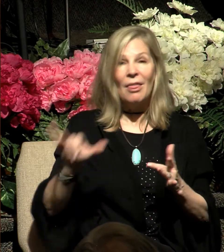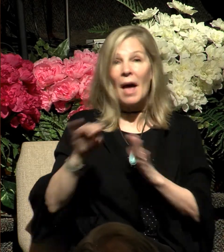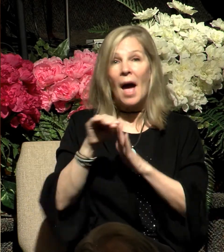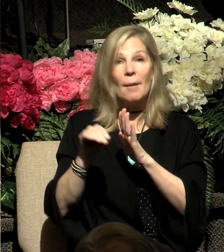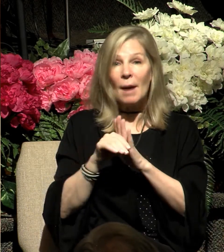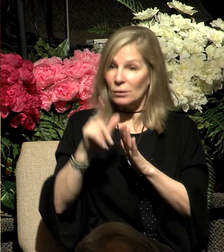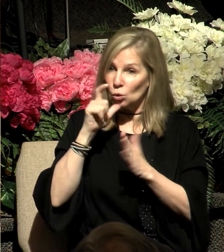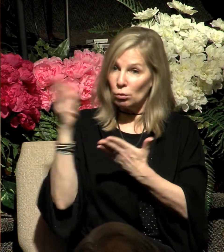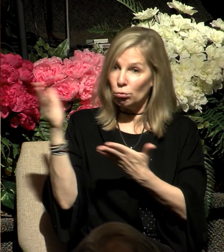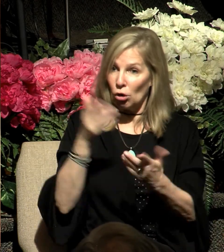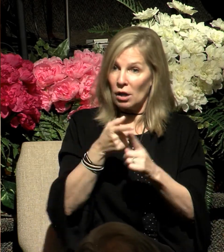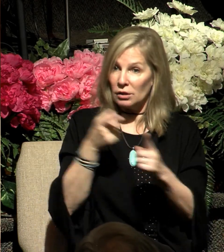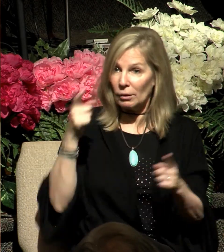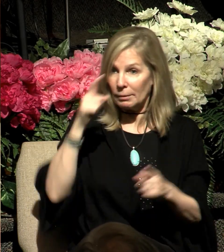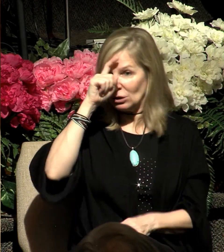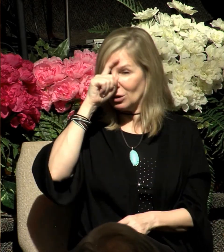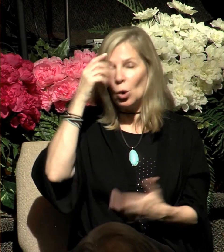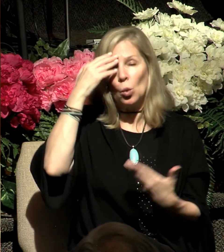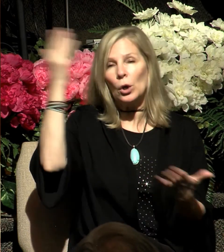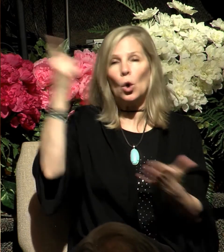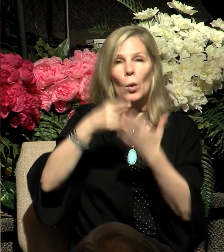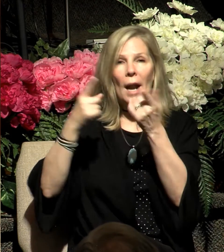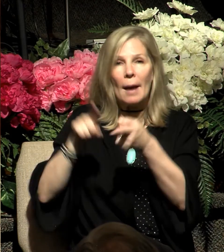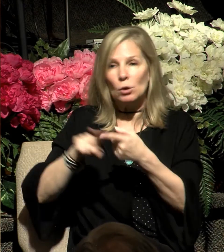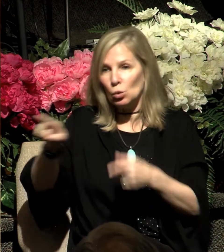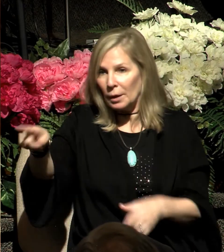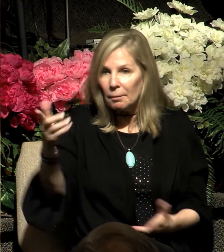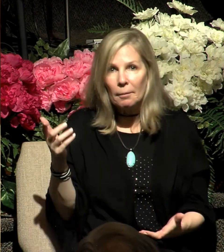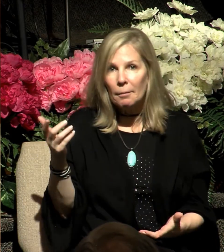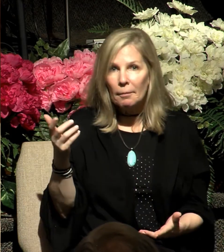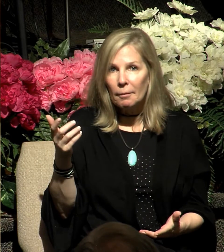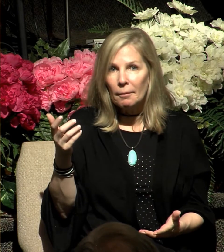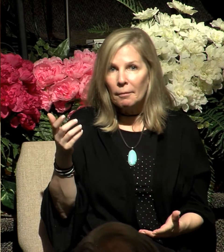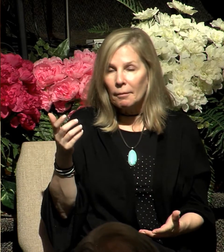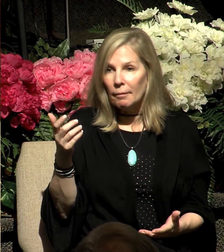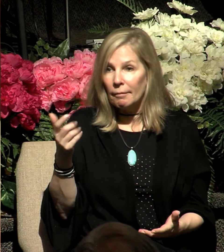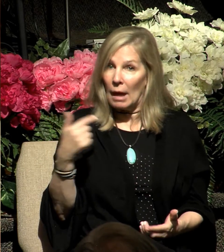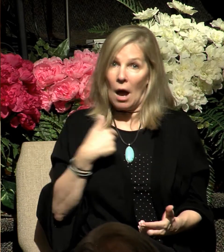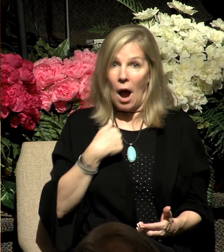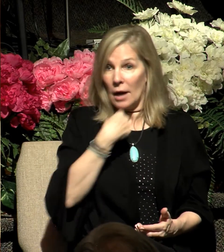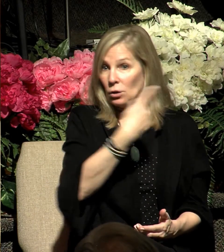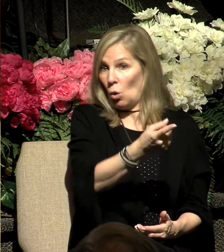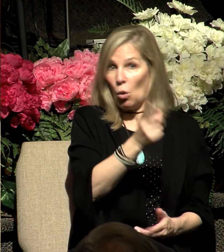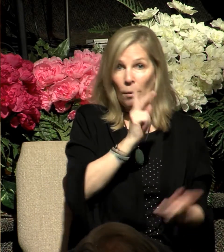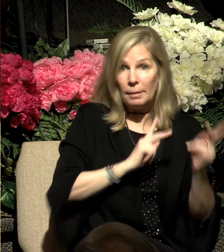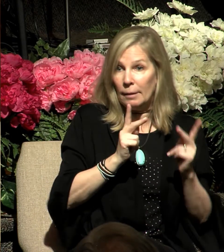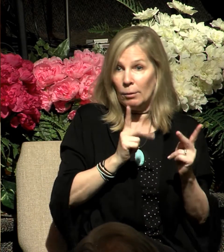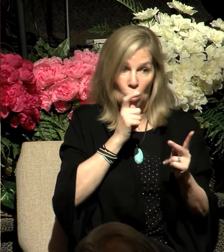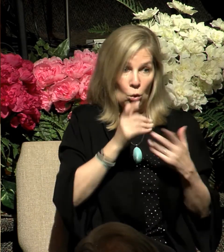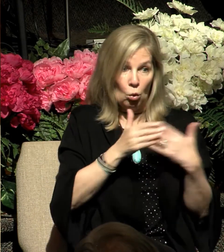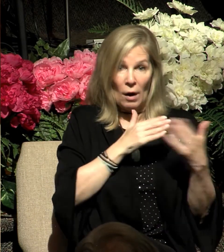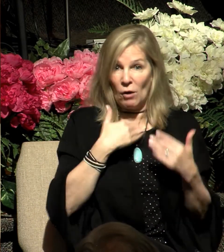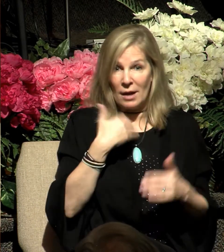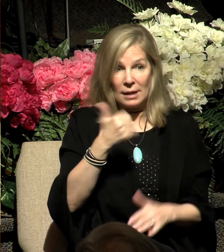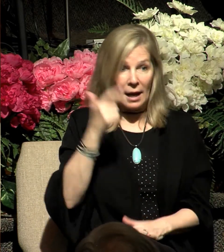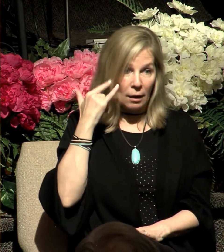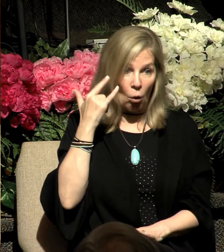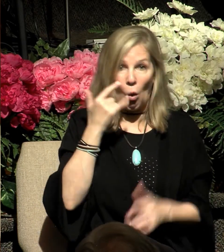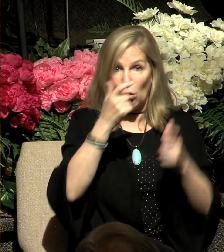brought us up from the land of Egypt, we don't know what's happened to him, what's become of him. I said to them, whoever has any gold, let them tear it off. So they